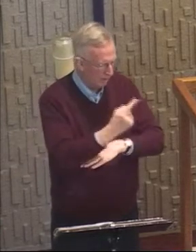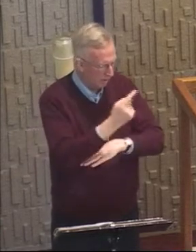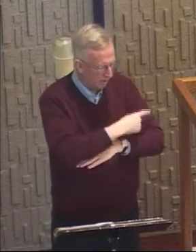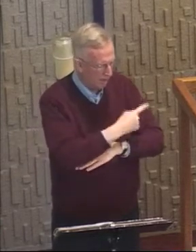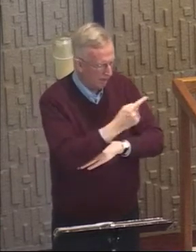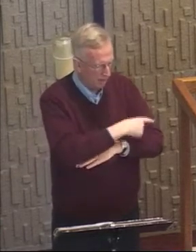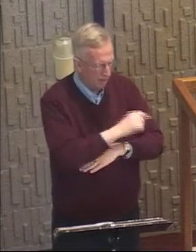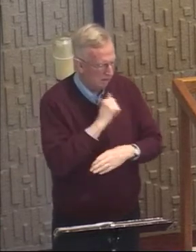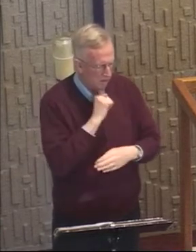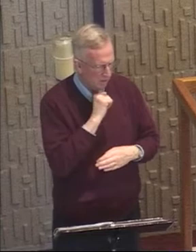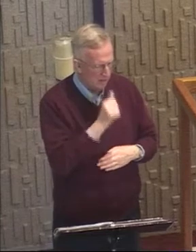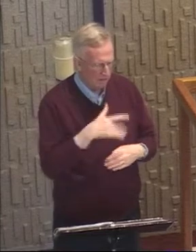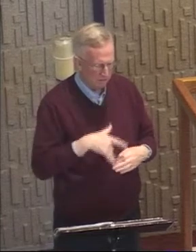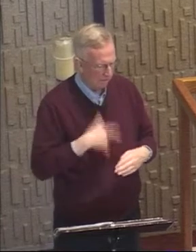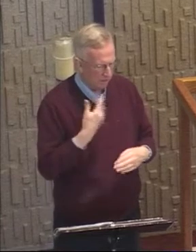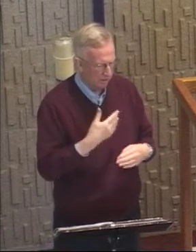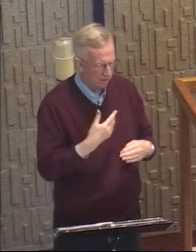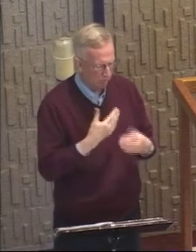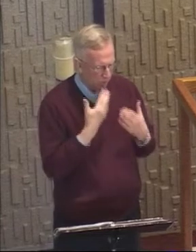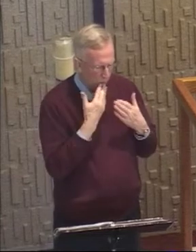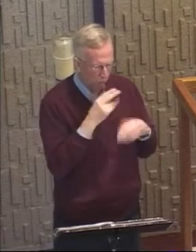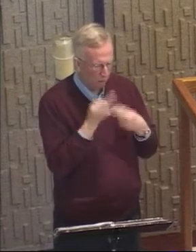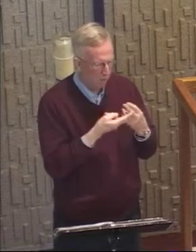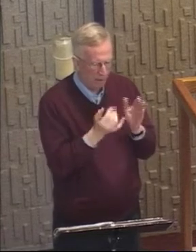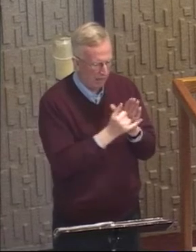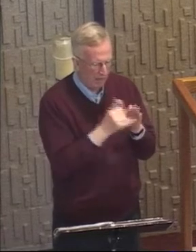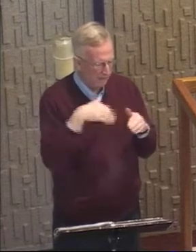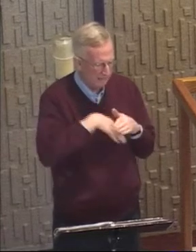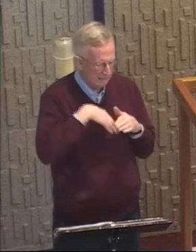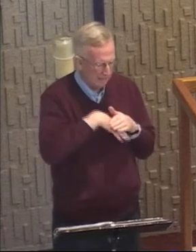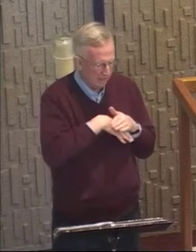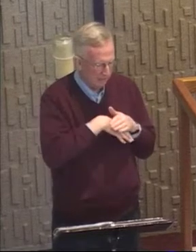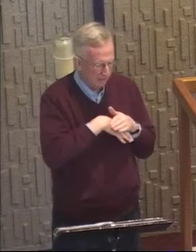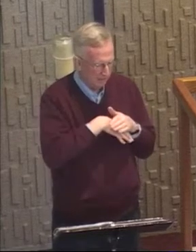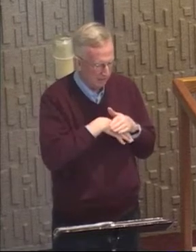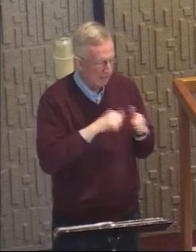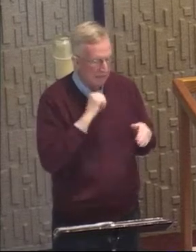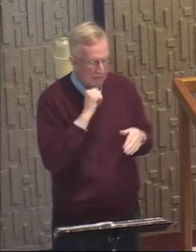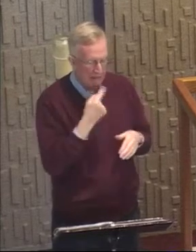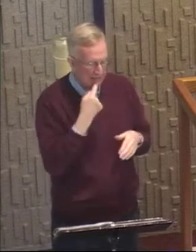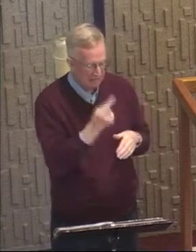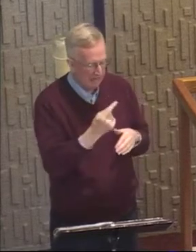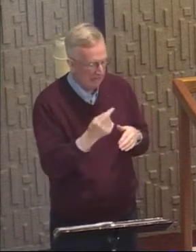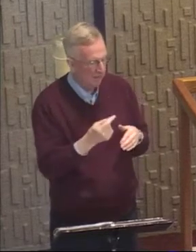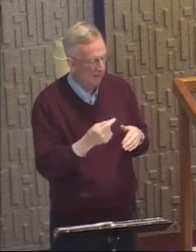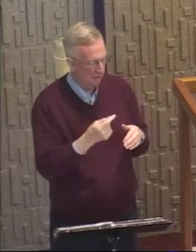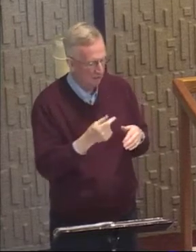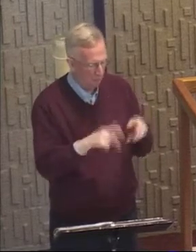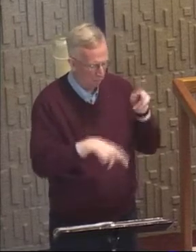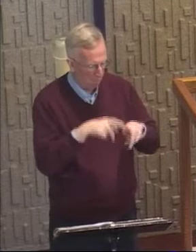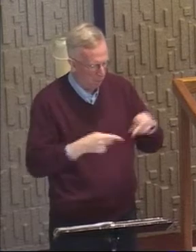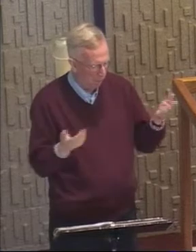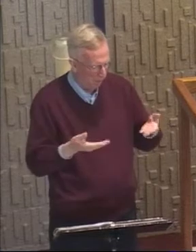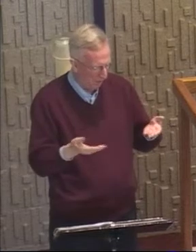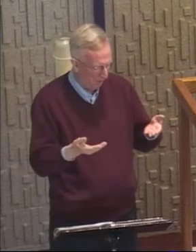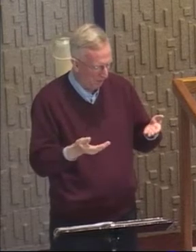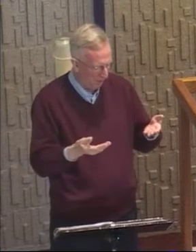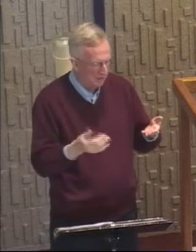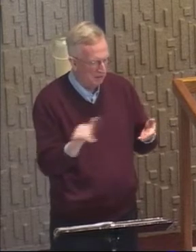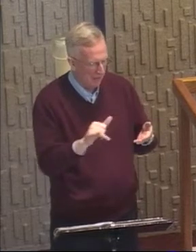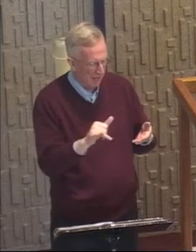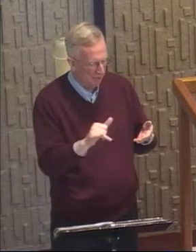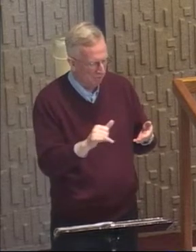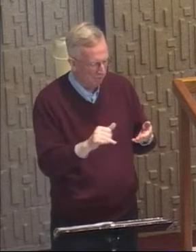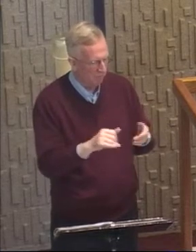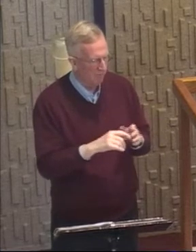wasn't being fulfilled by it. I'm not saying that anyone here that's not fulfilled by a job, you should quit or anything. But I'm just